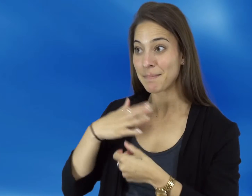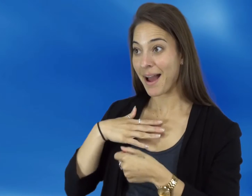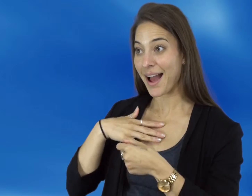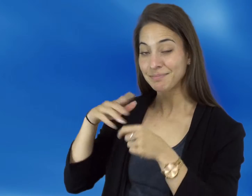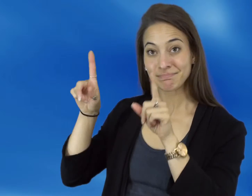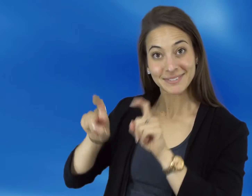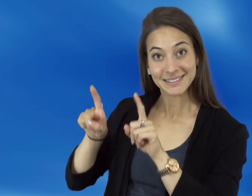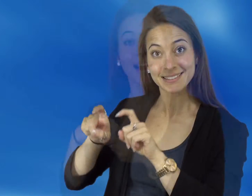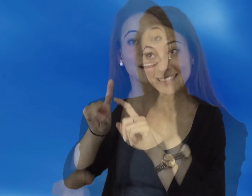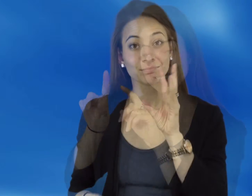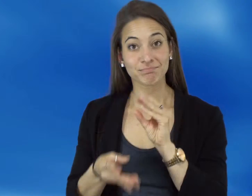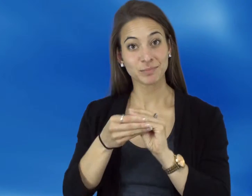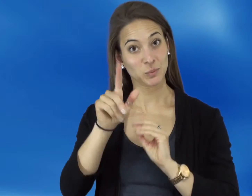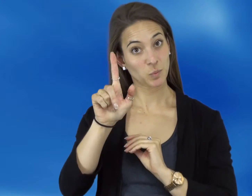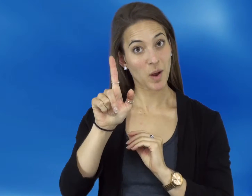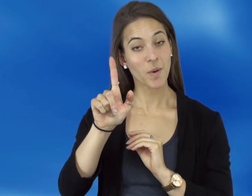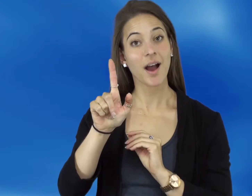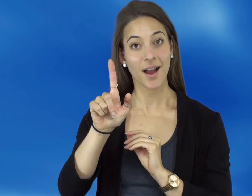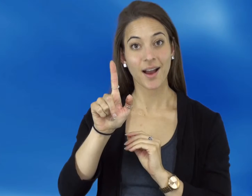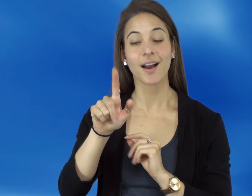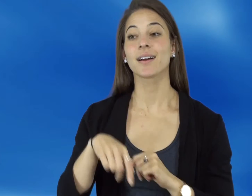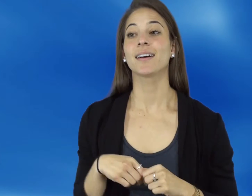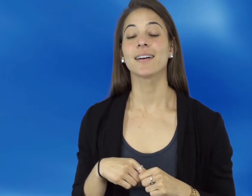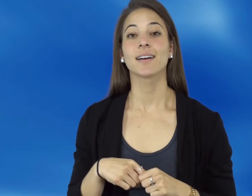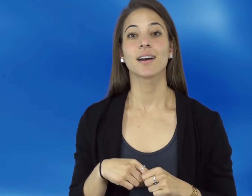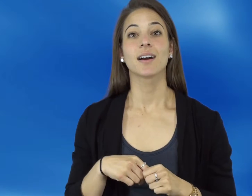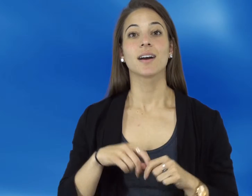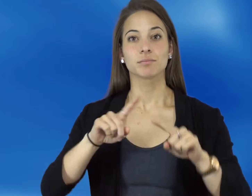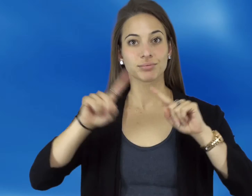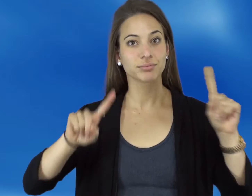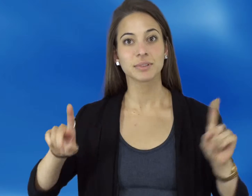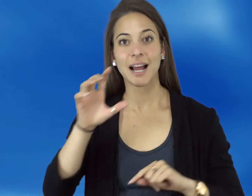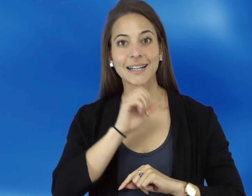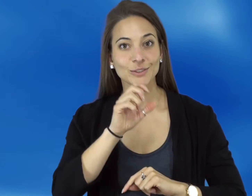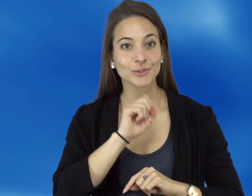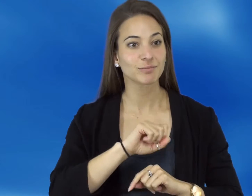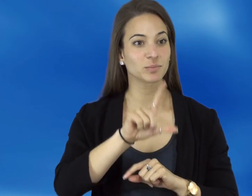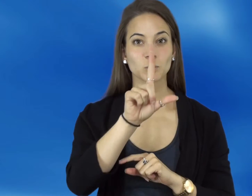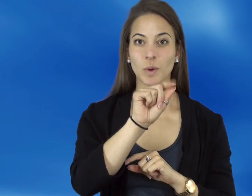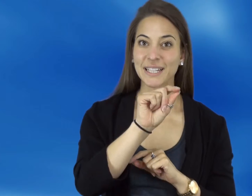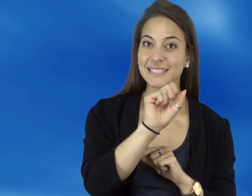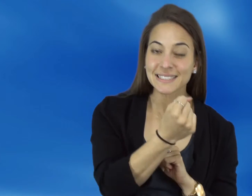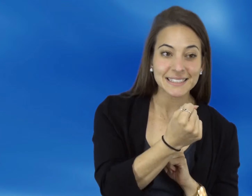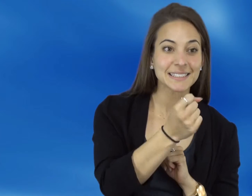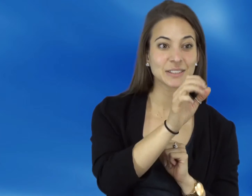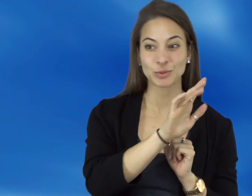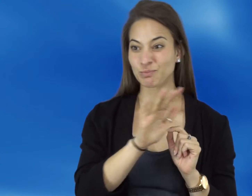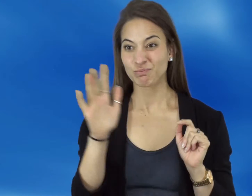All together, recruited 21 individuals with a wide range of backgrounds. Participants varied in ages ranging from 20